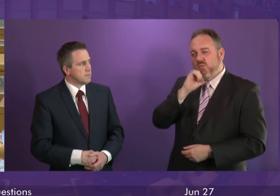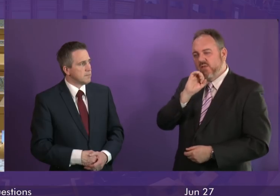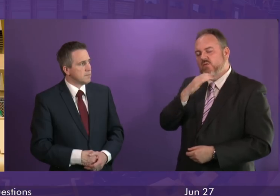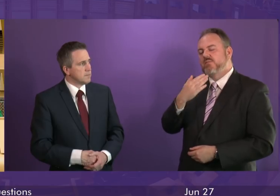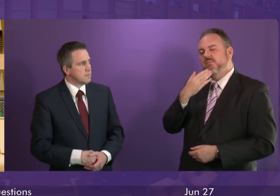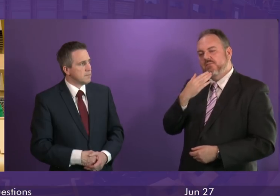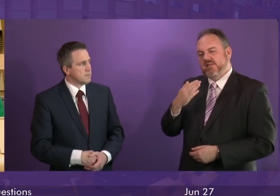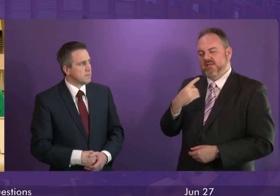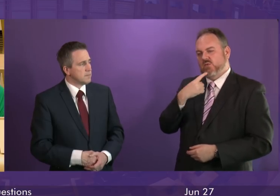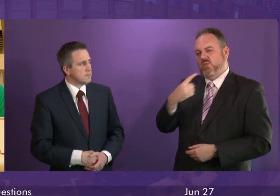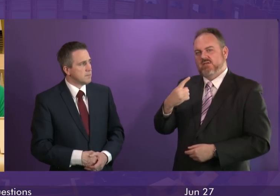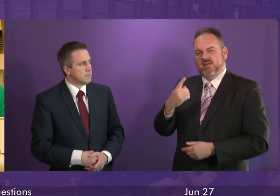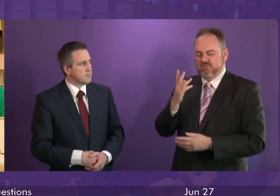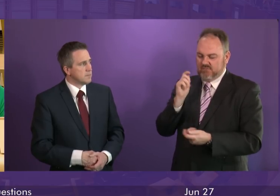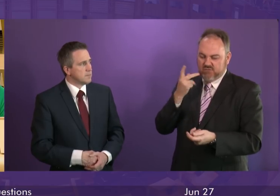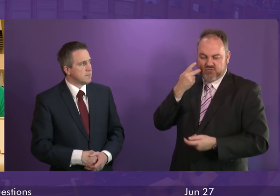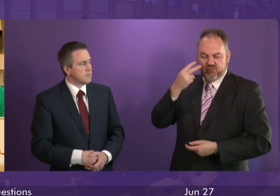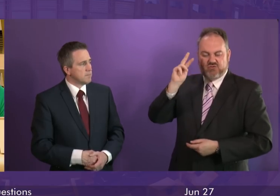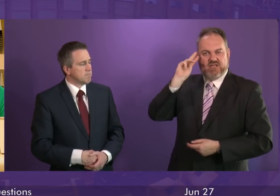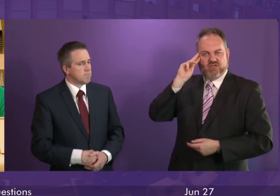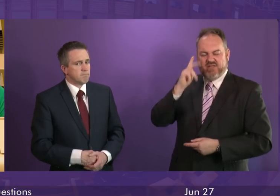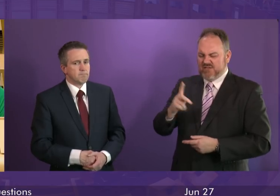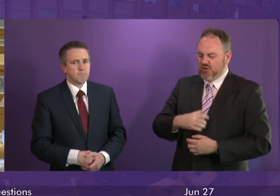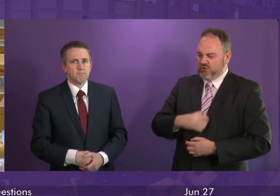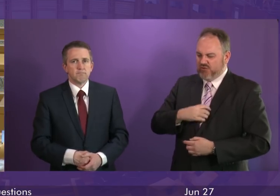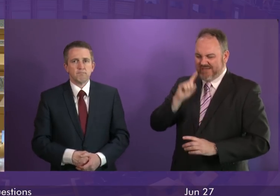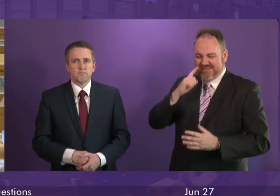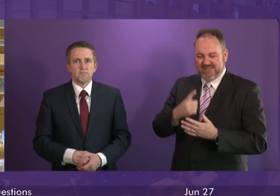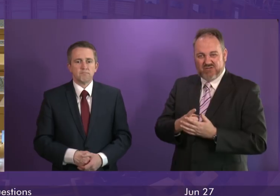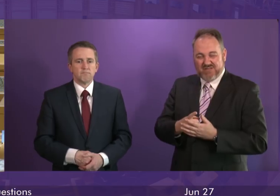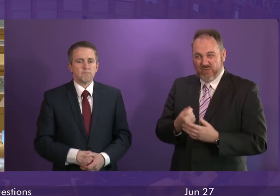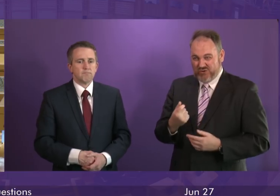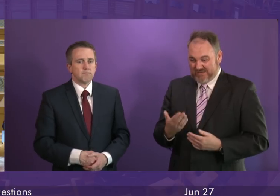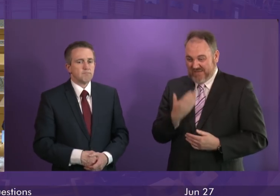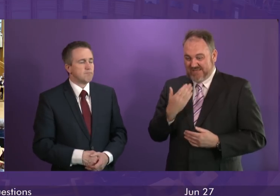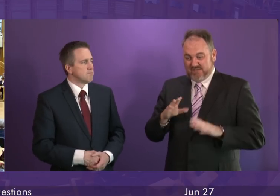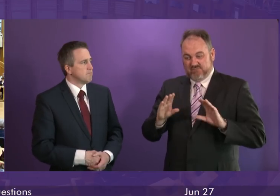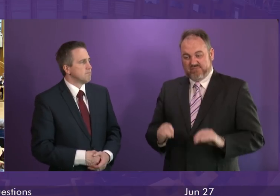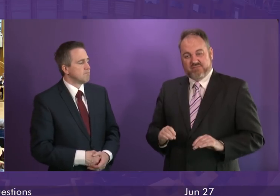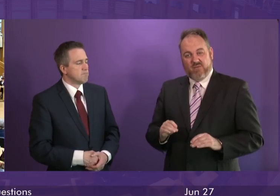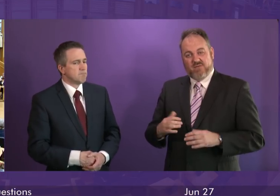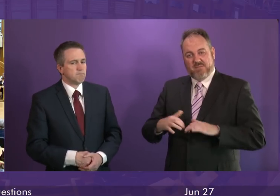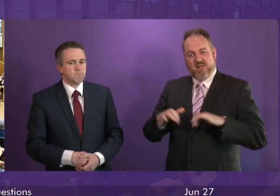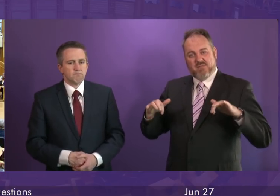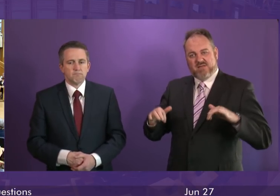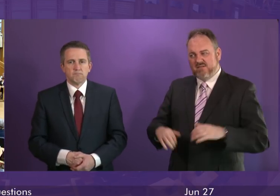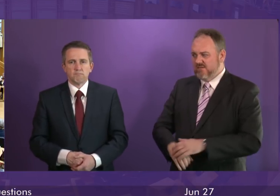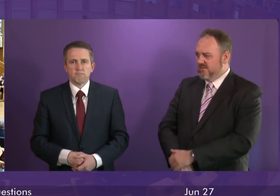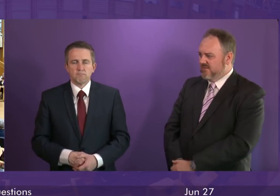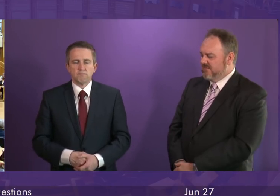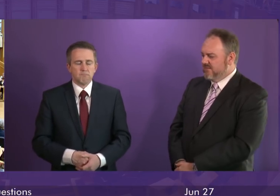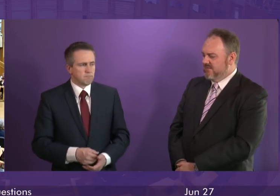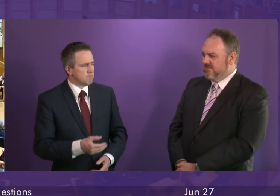a rethink of this shocking decision taken just as we are going into recess? First minister. Well